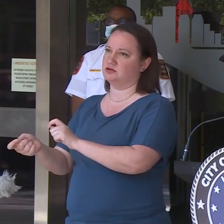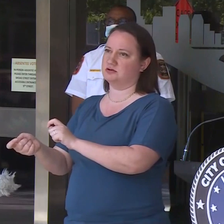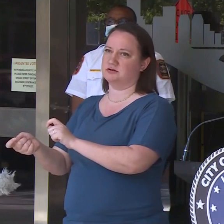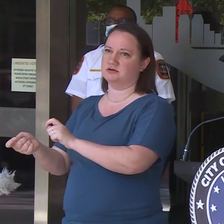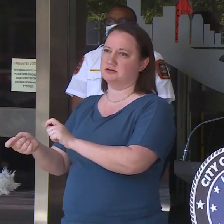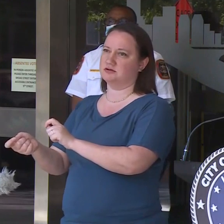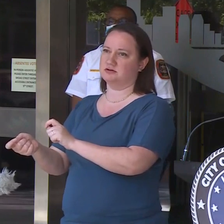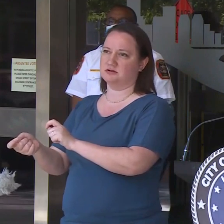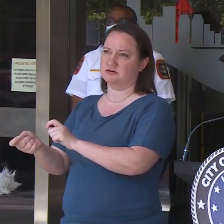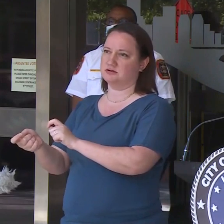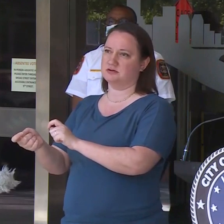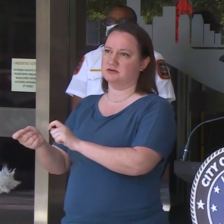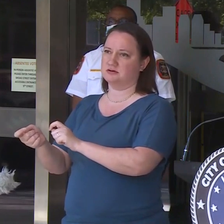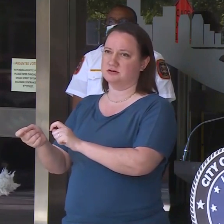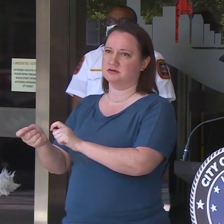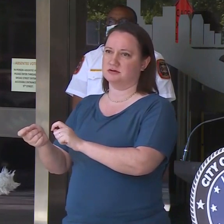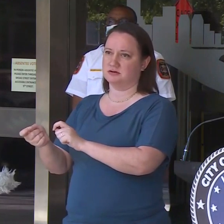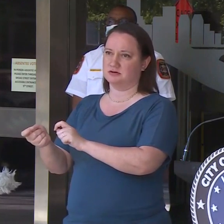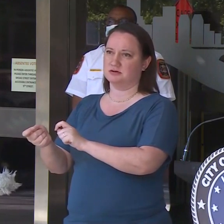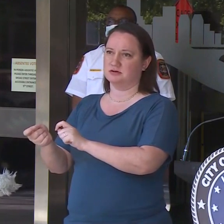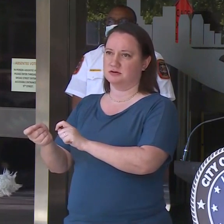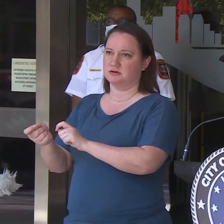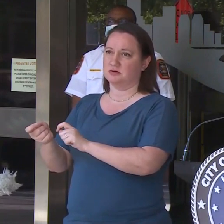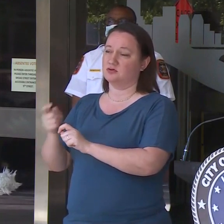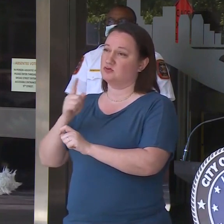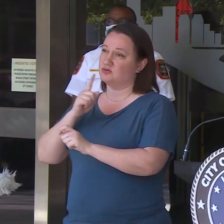Exercising essentially an injustice on the city.